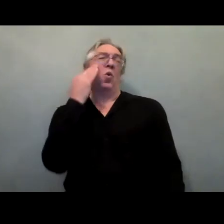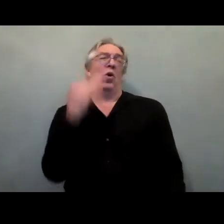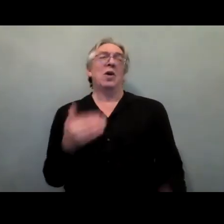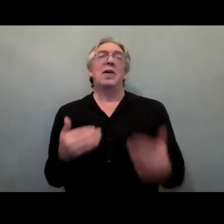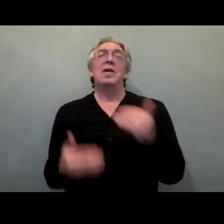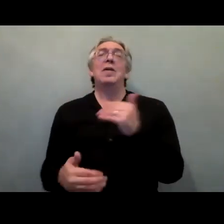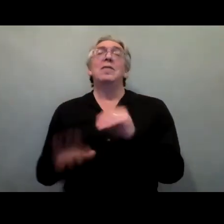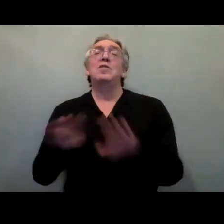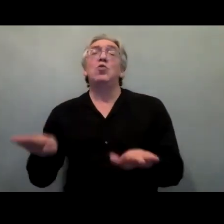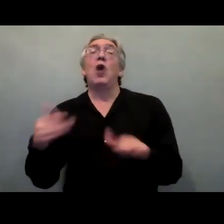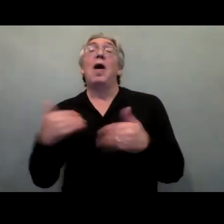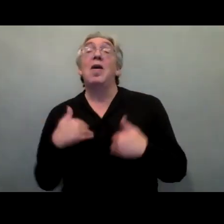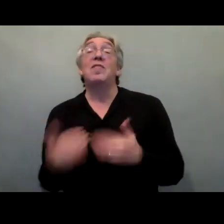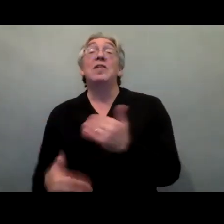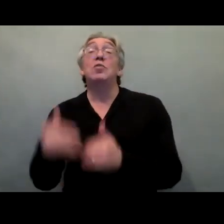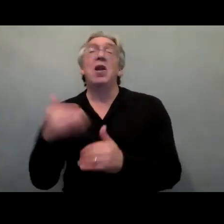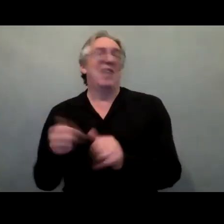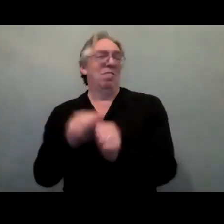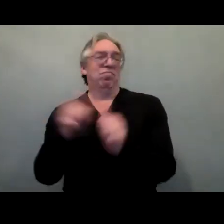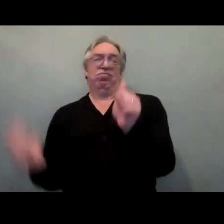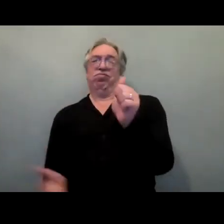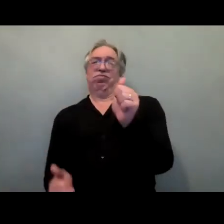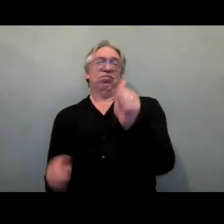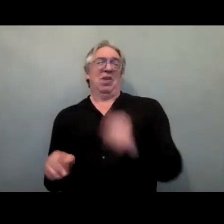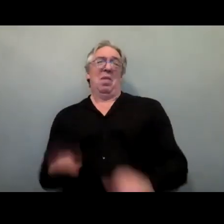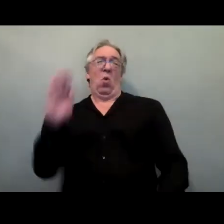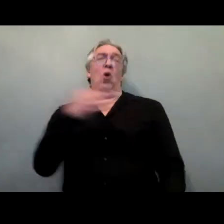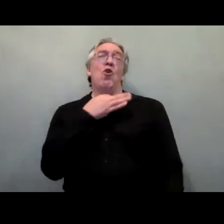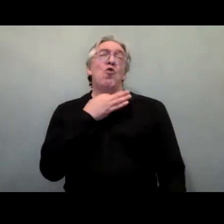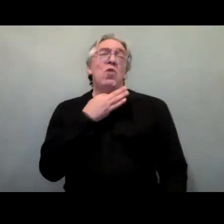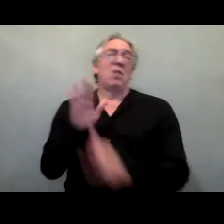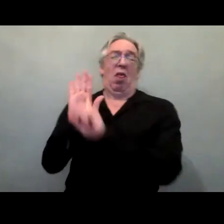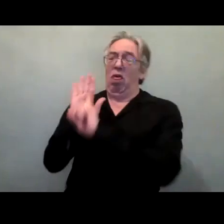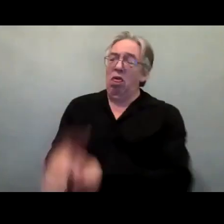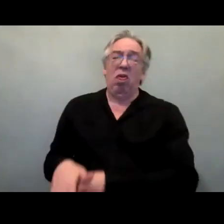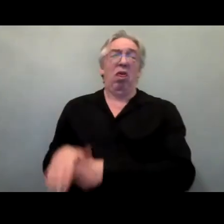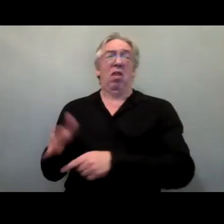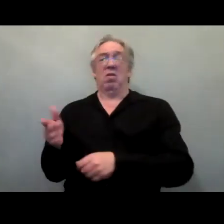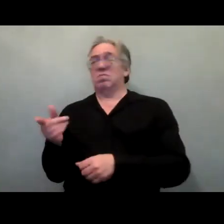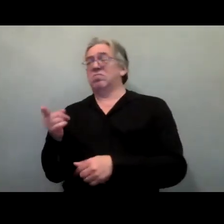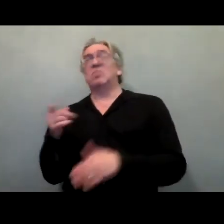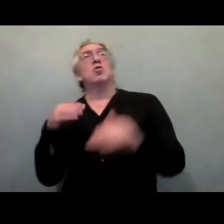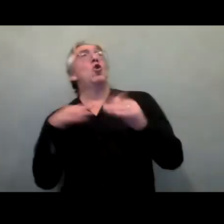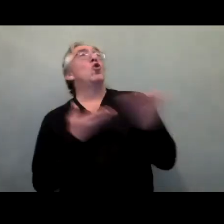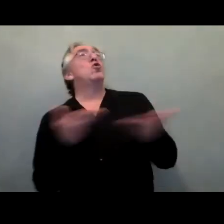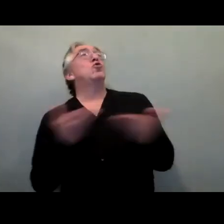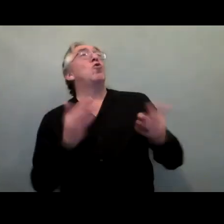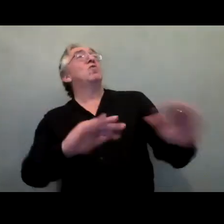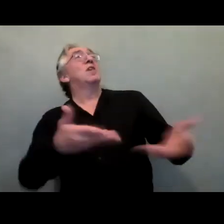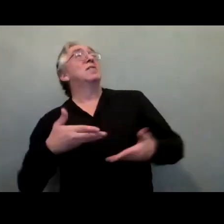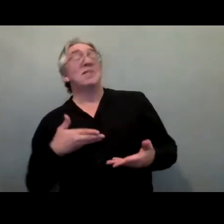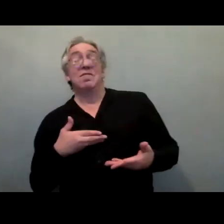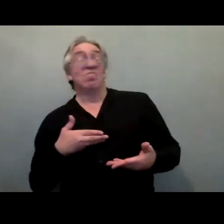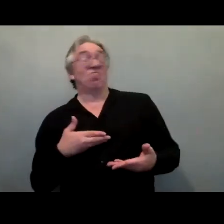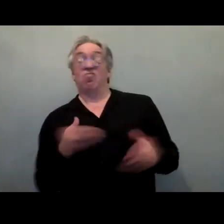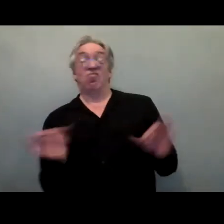facing increased exposure to abuse and discrimination, as well as reduced access to services in many parts of the world.